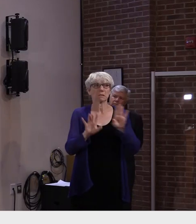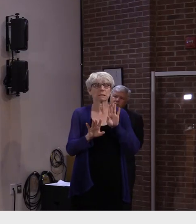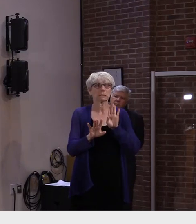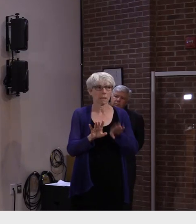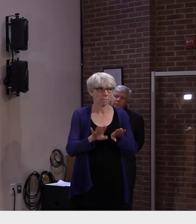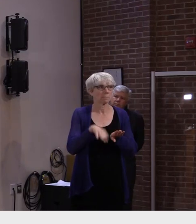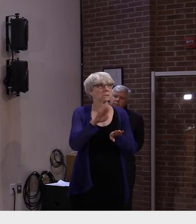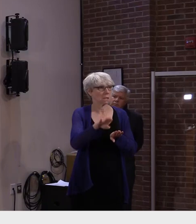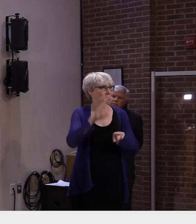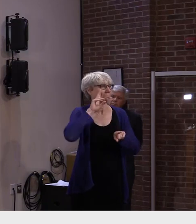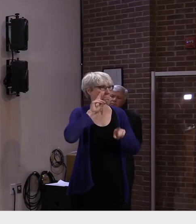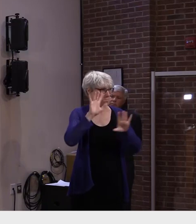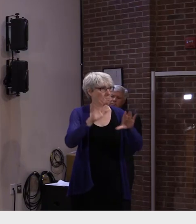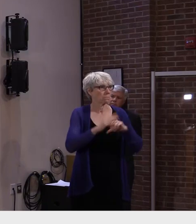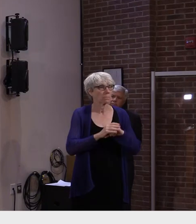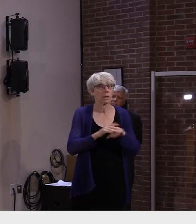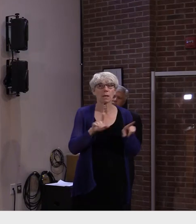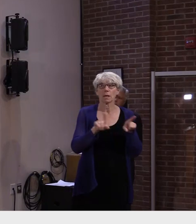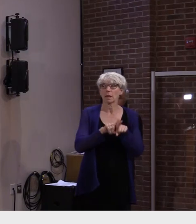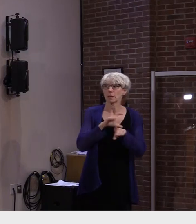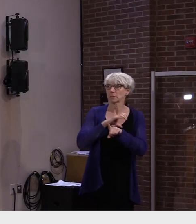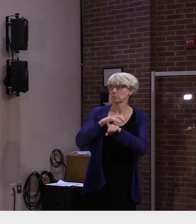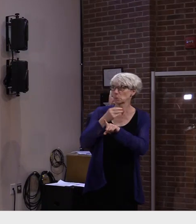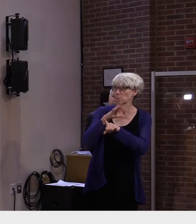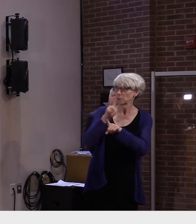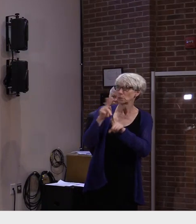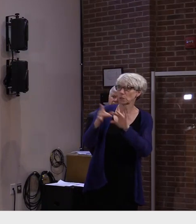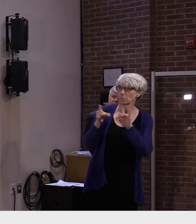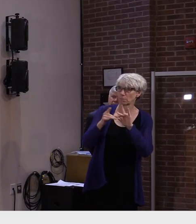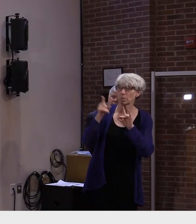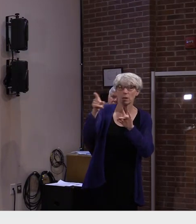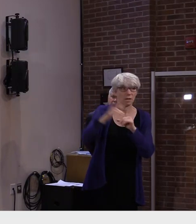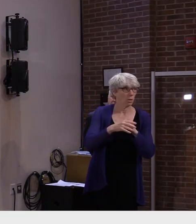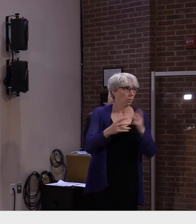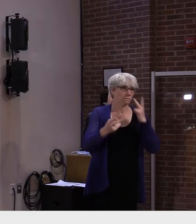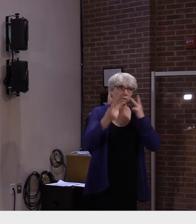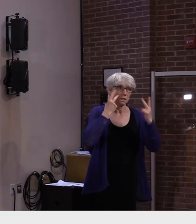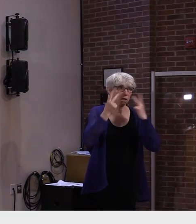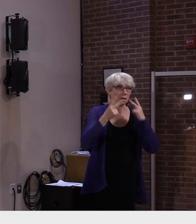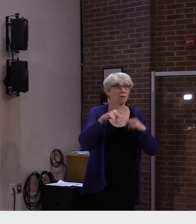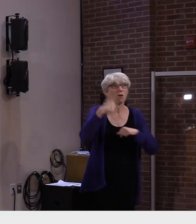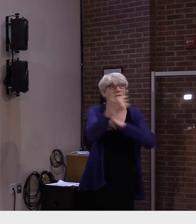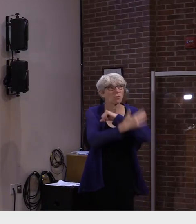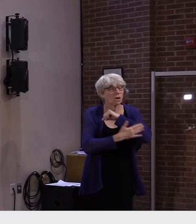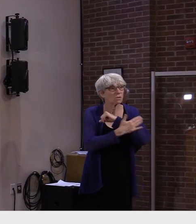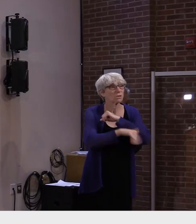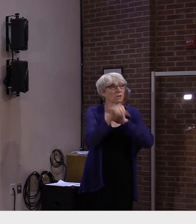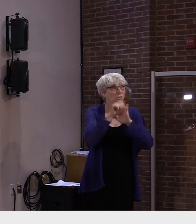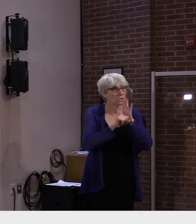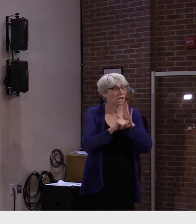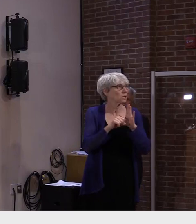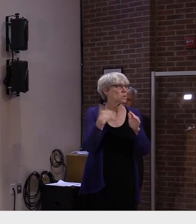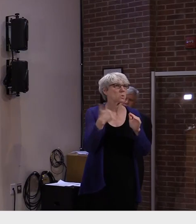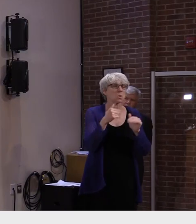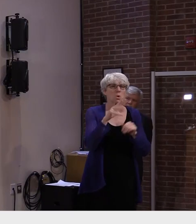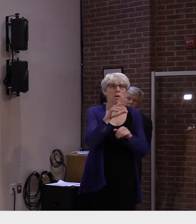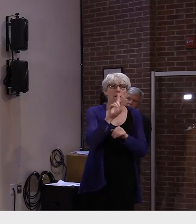had talked about, our modeling has shown, and we've seen this throughout the world, that this will subside and start